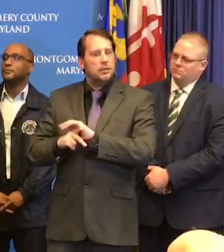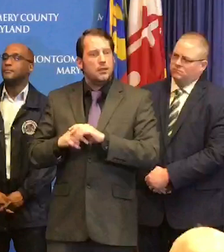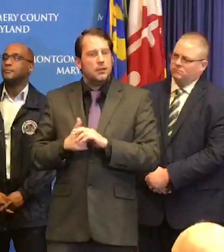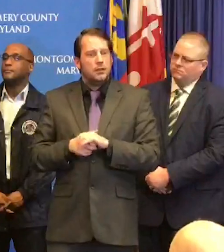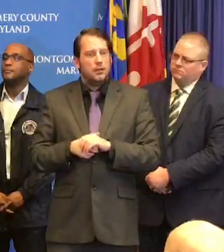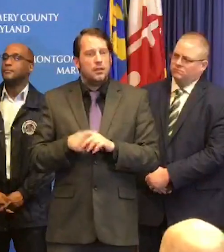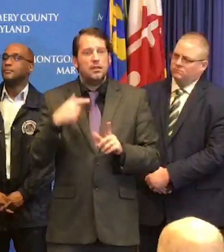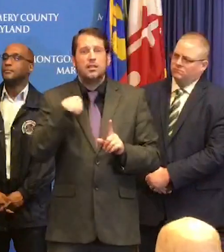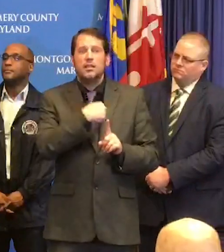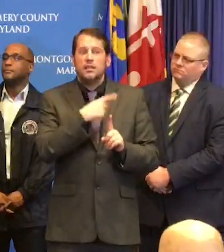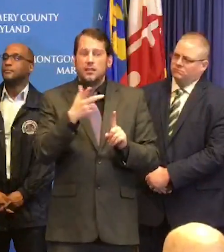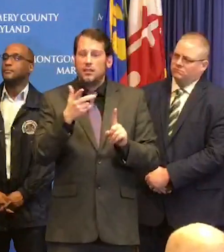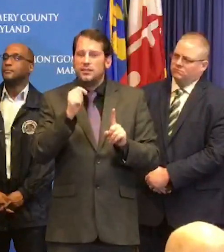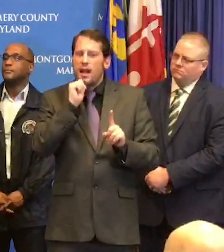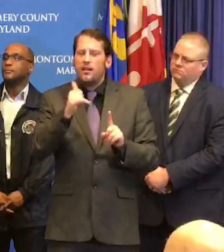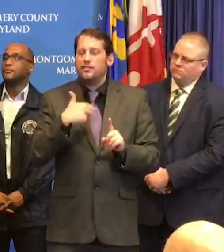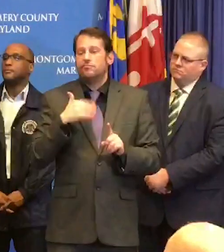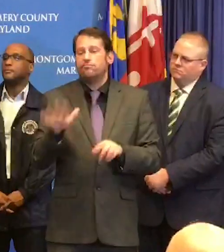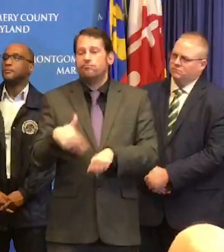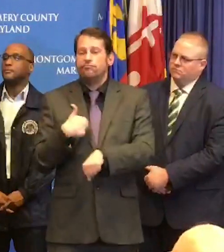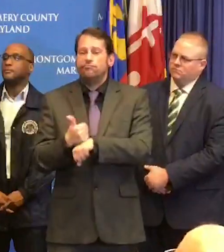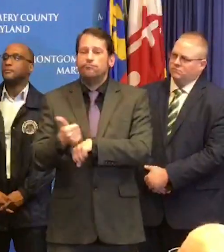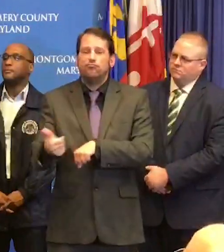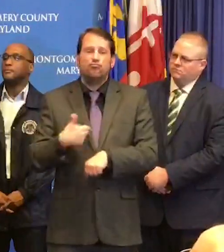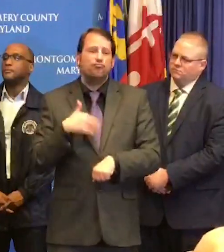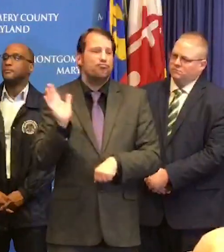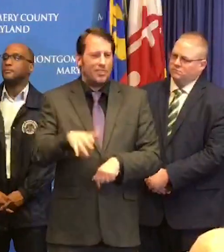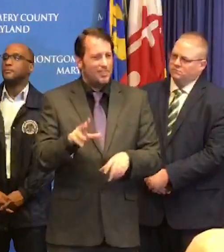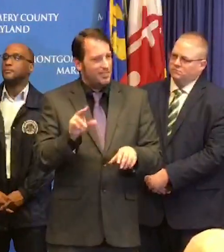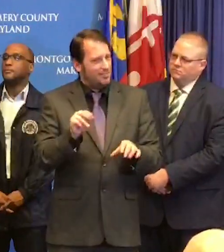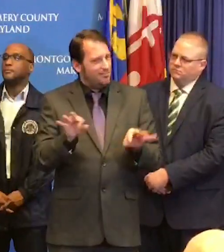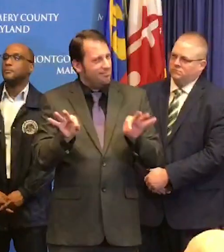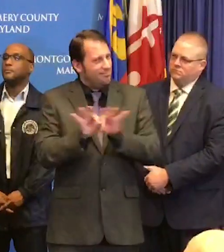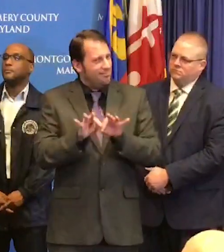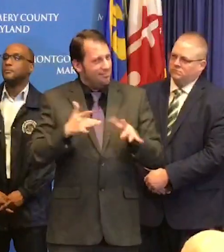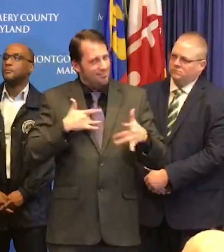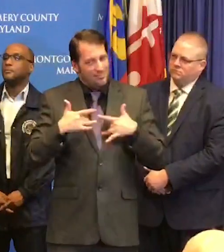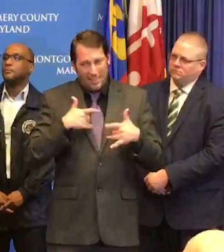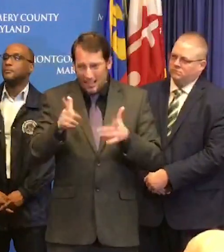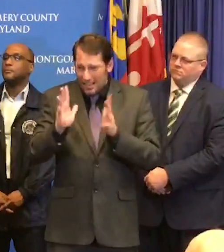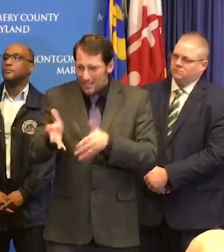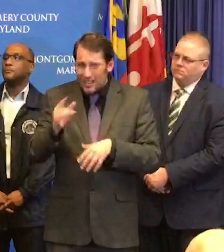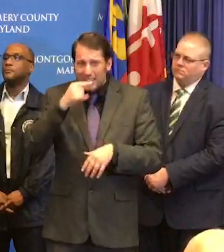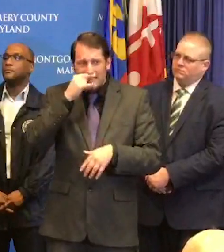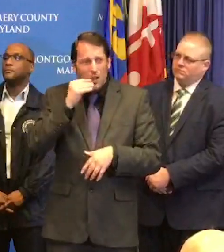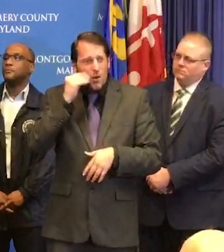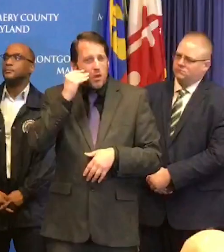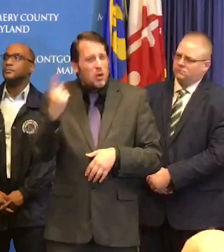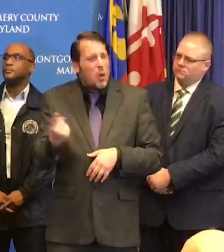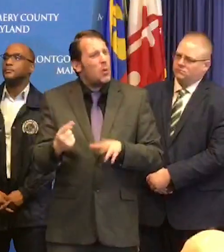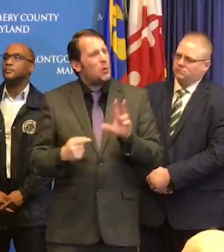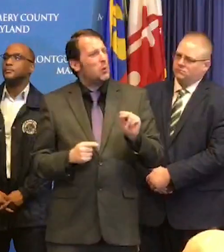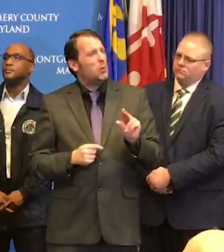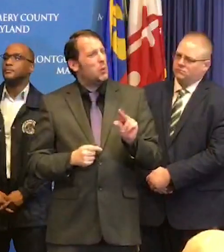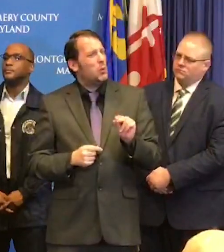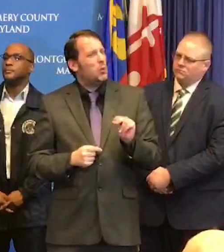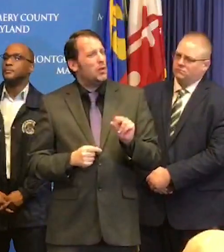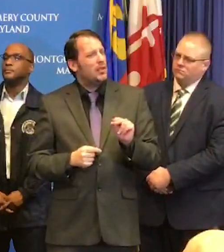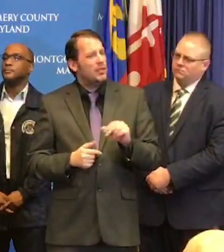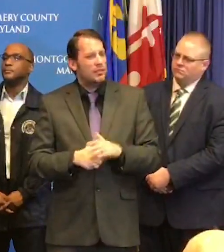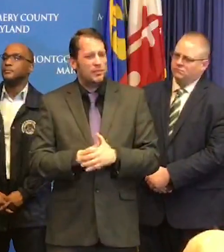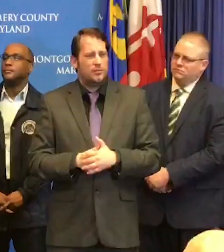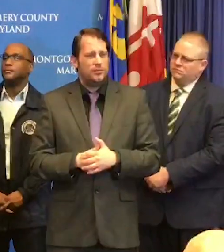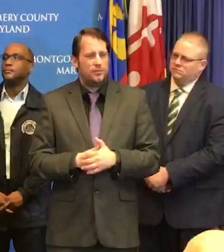elementary school-age kids or kids in daycare, think about this, kids from the daycare centers or the daycare centers might be closed,